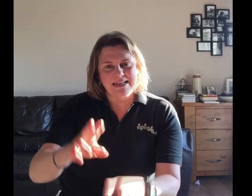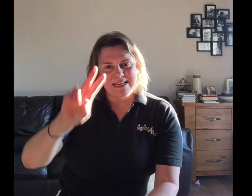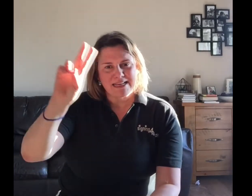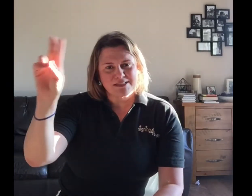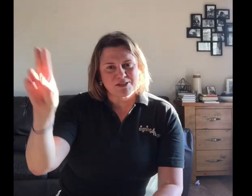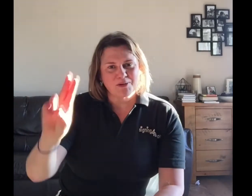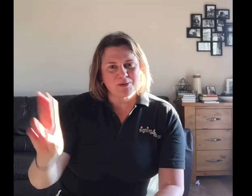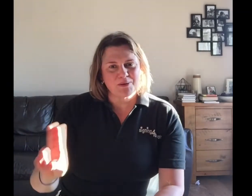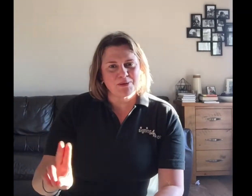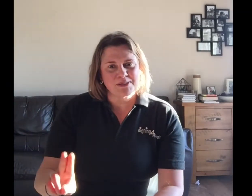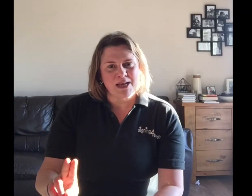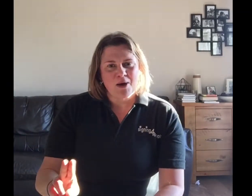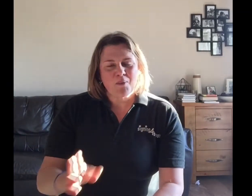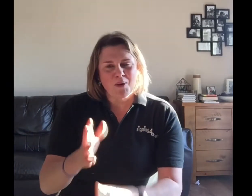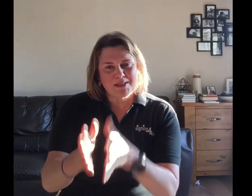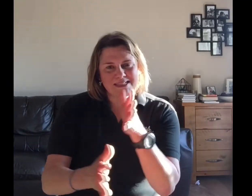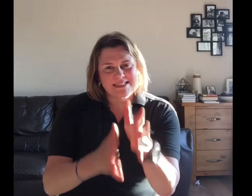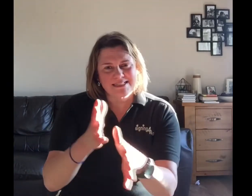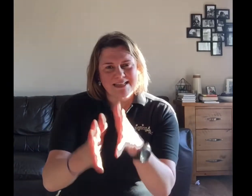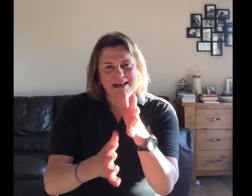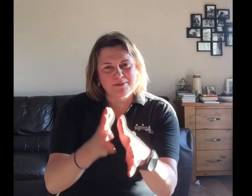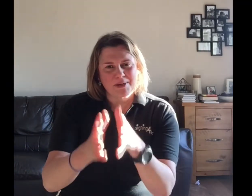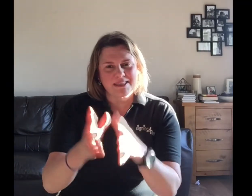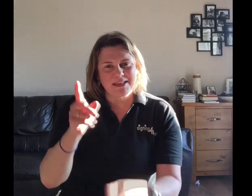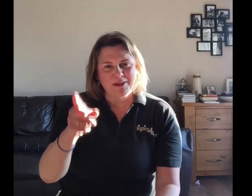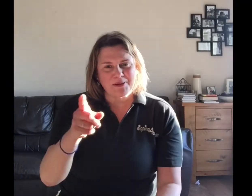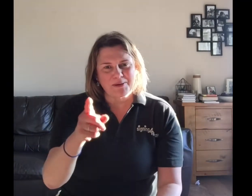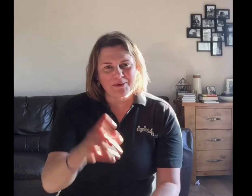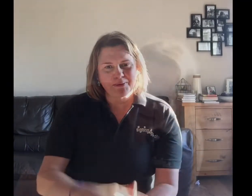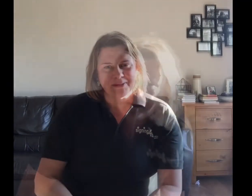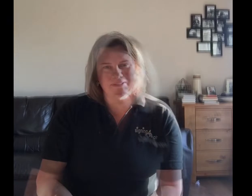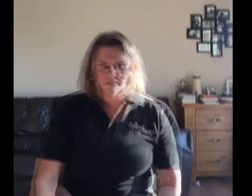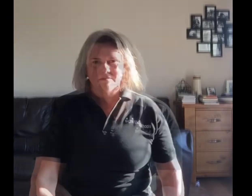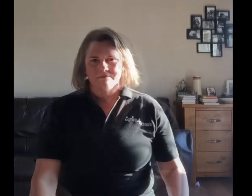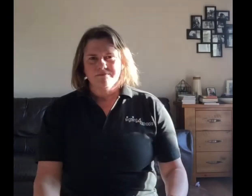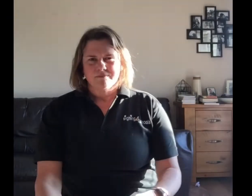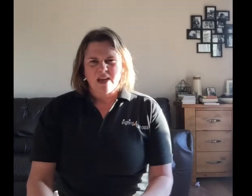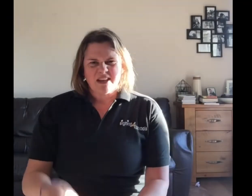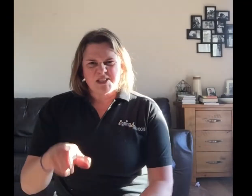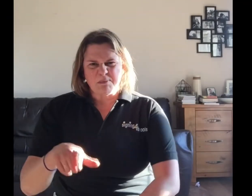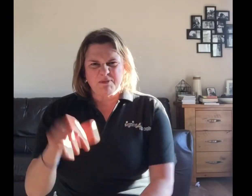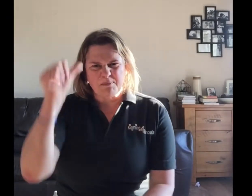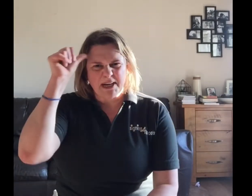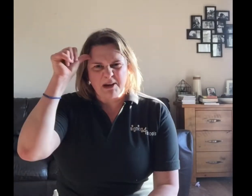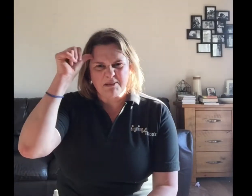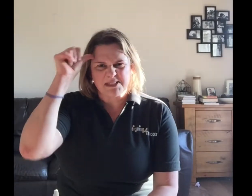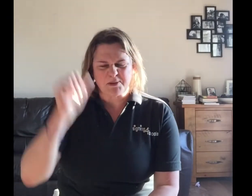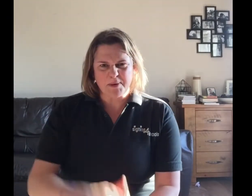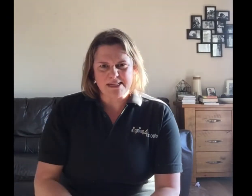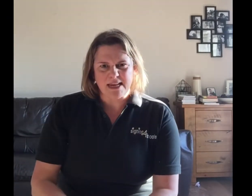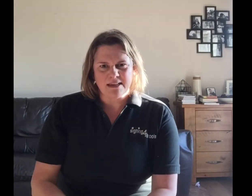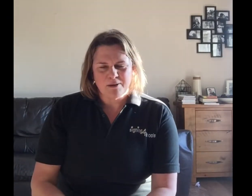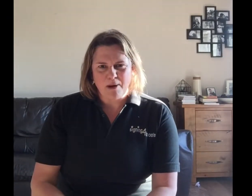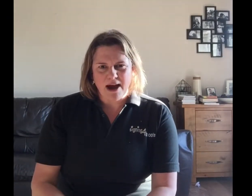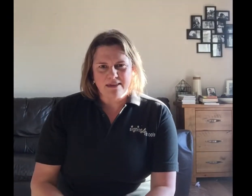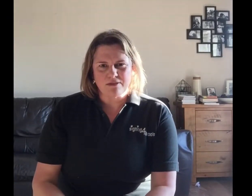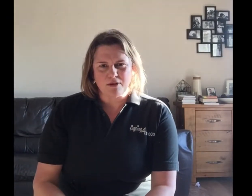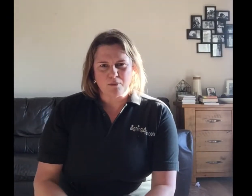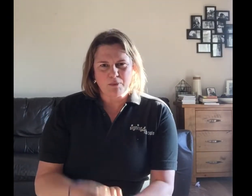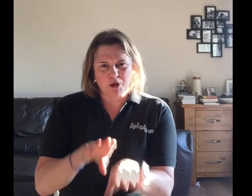schools, wants to sign with you. Some of you might know this already but I thought we could